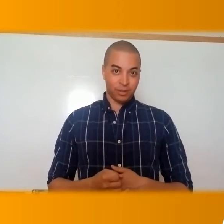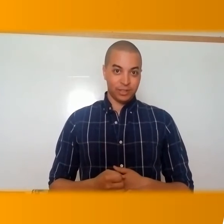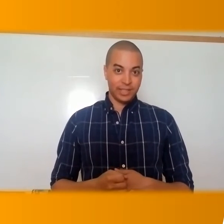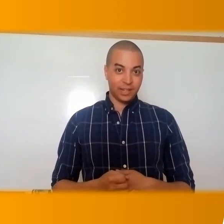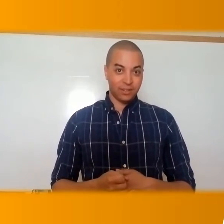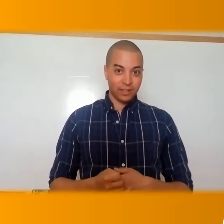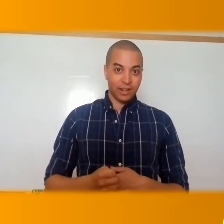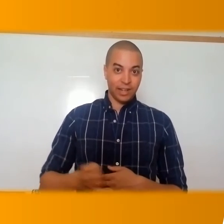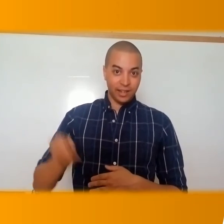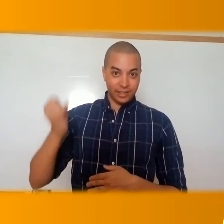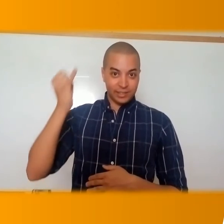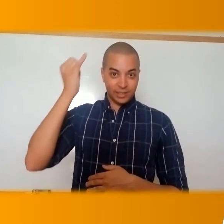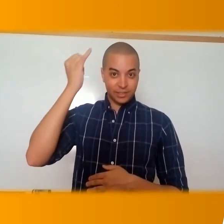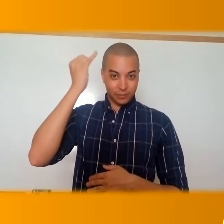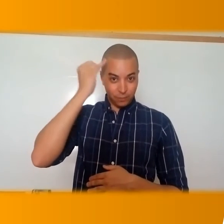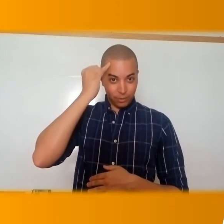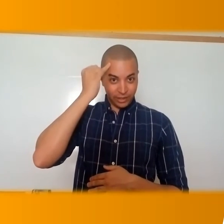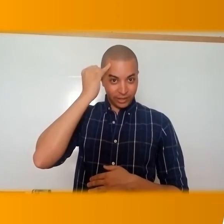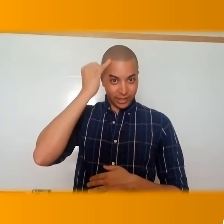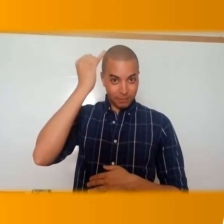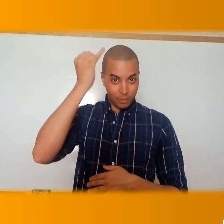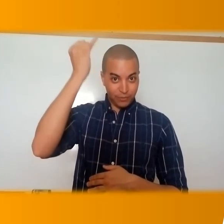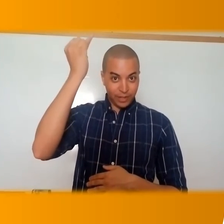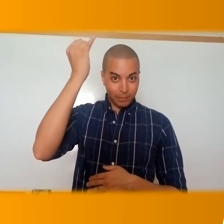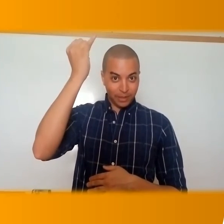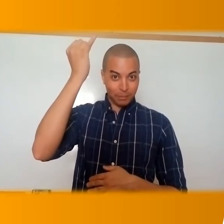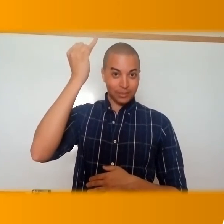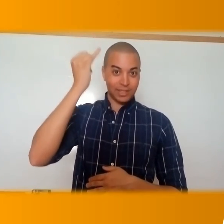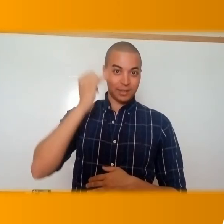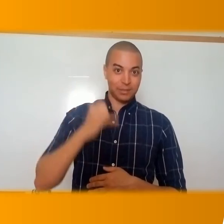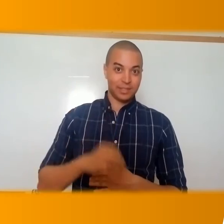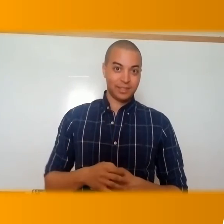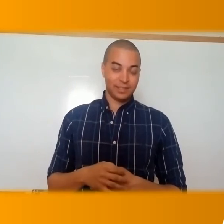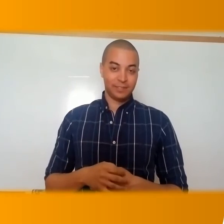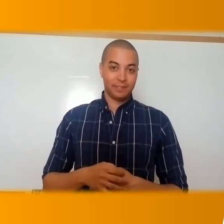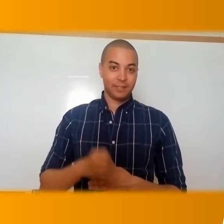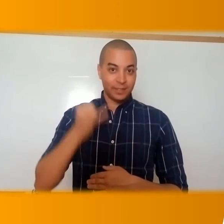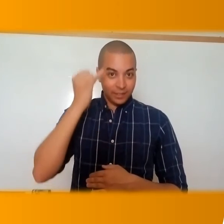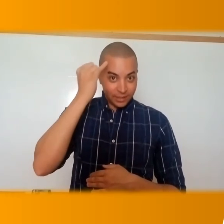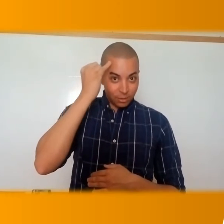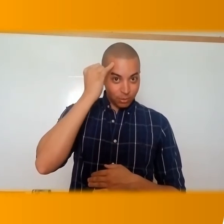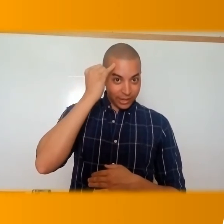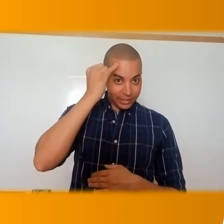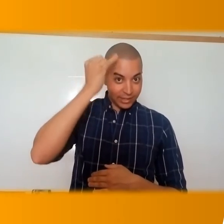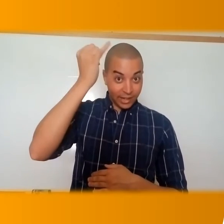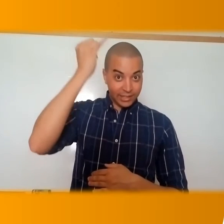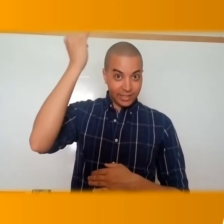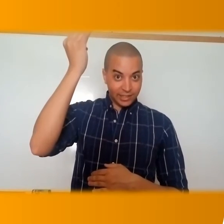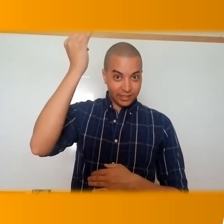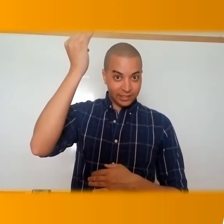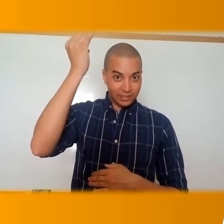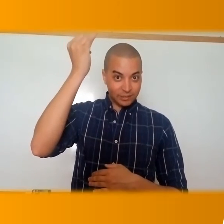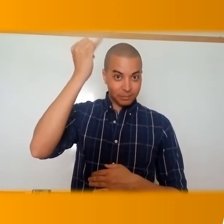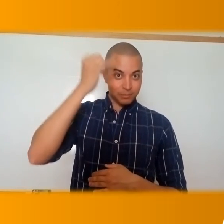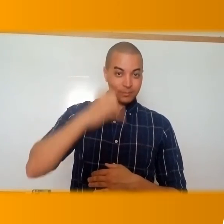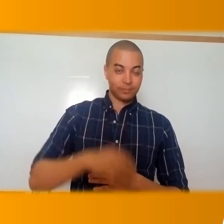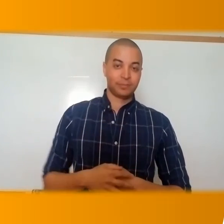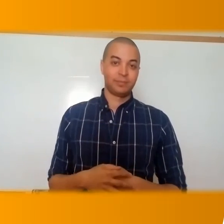We're going to take our idea. I and touch our forehead and move it up a couple times. Oh, I had an idea.